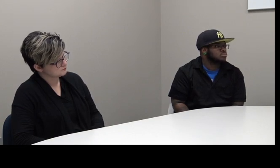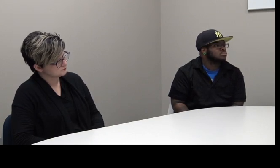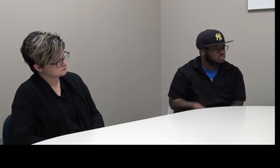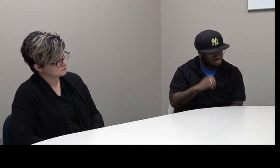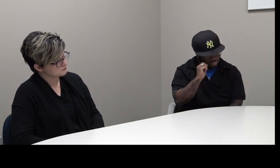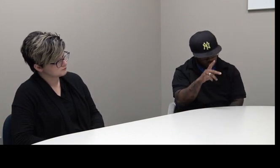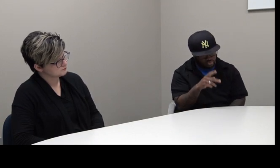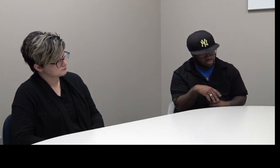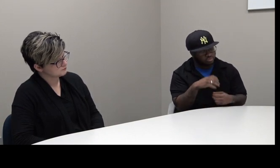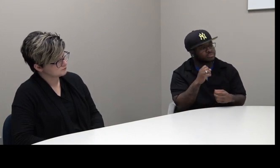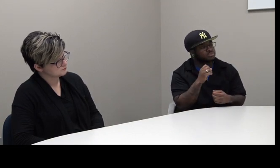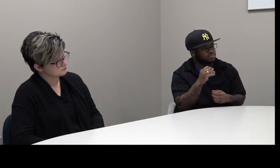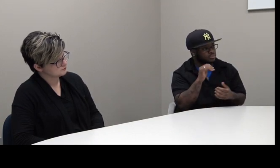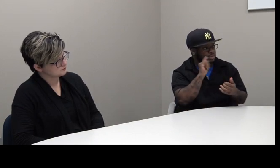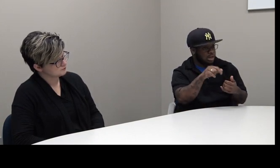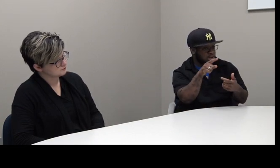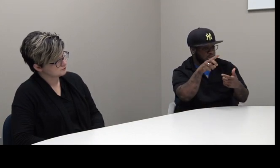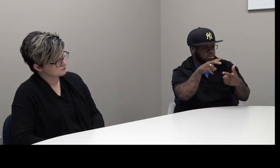Okay.